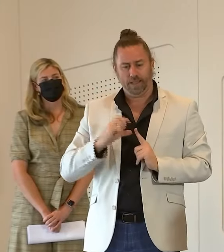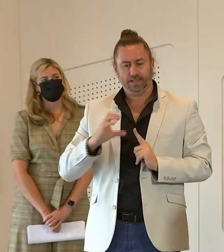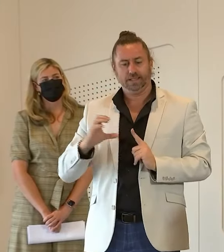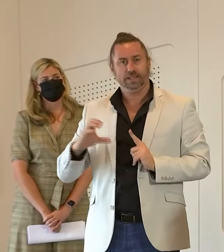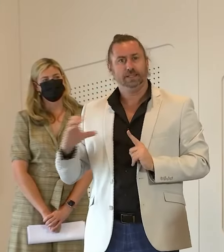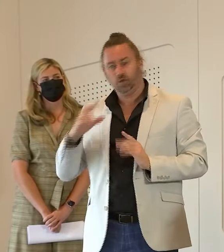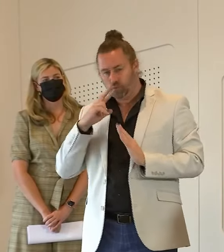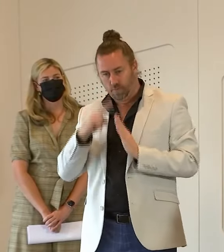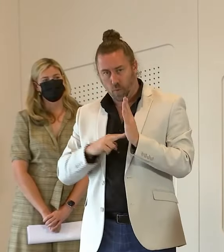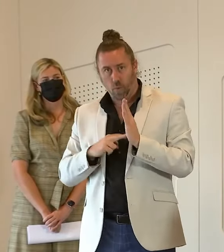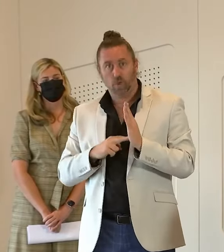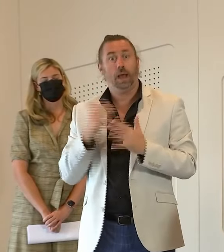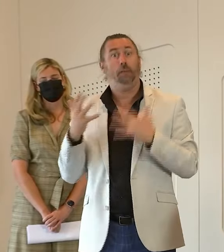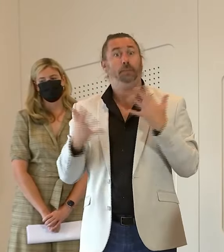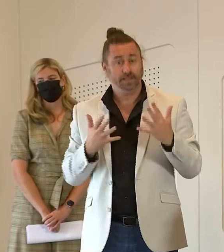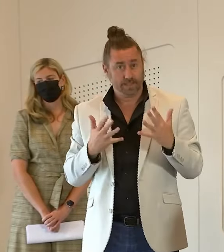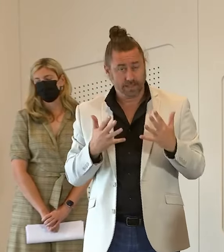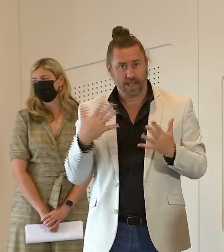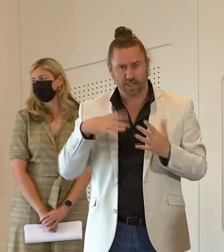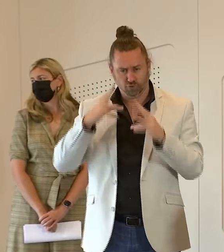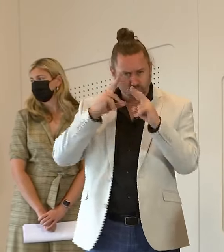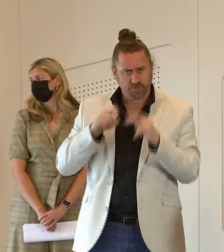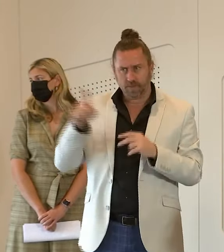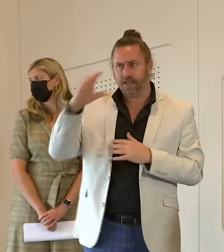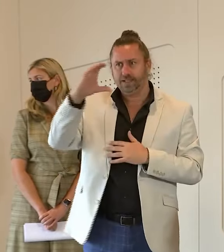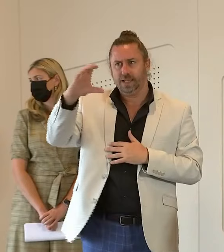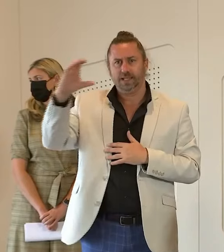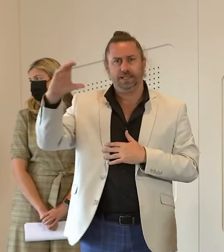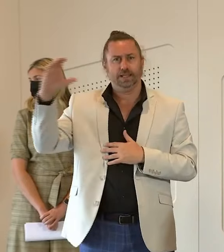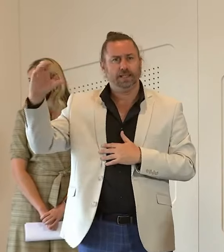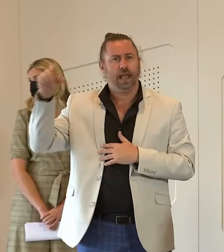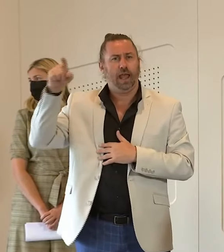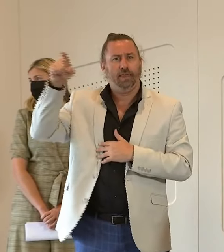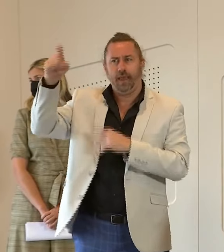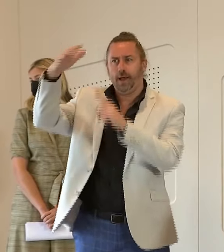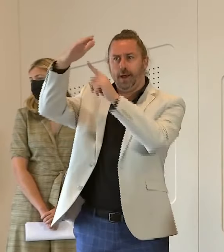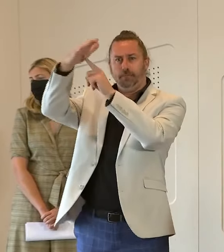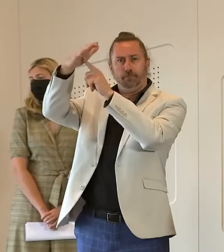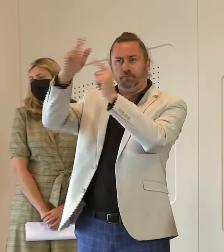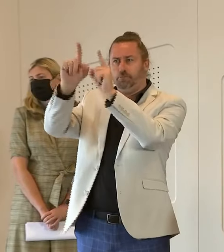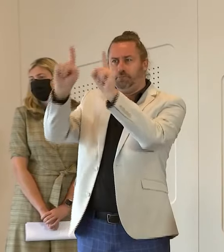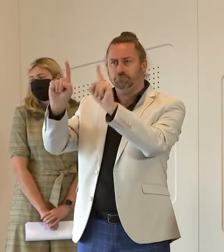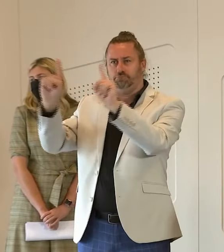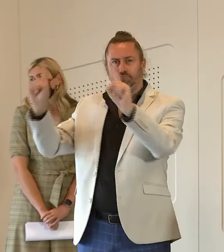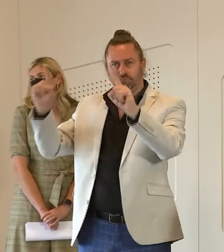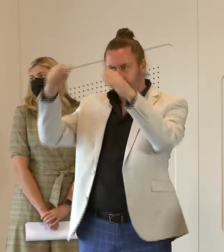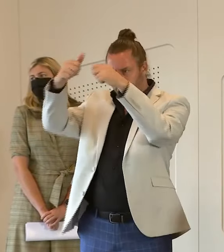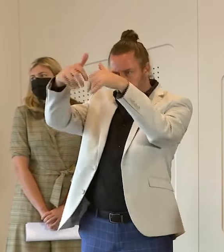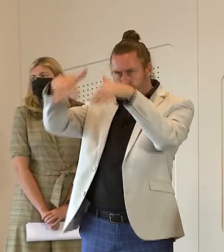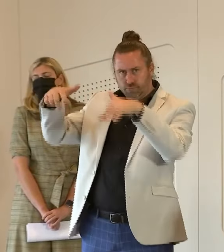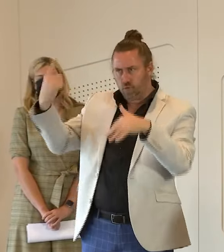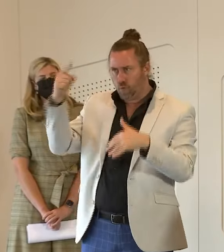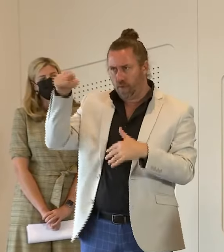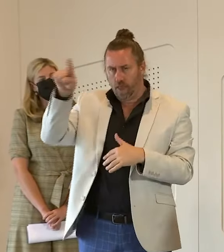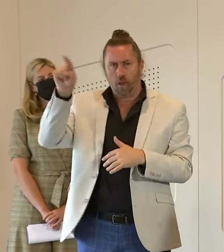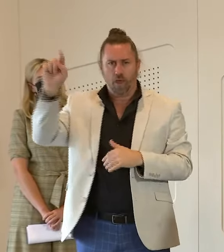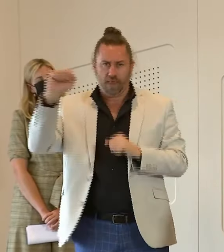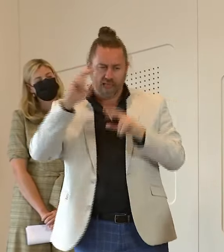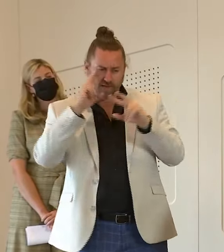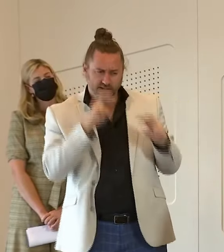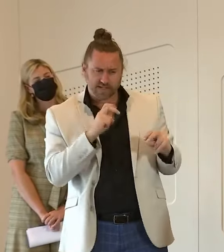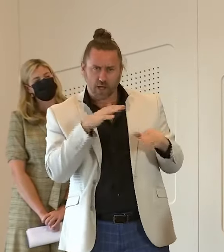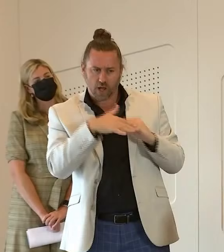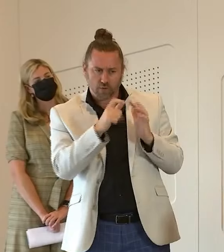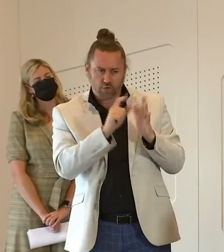which is and i quote a review of the triple c structure in regards to its invest investigation and charging functions the